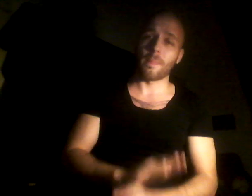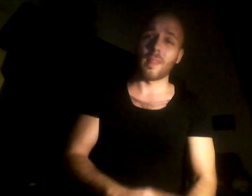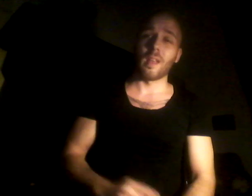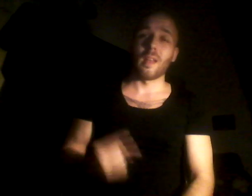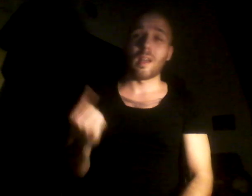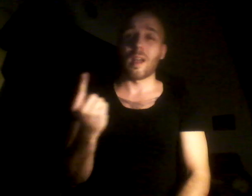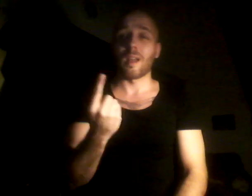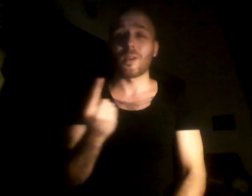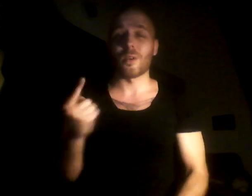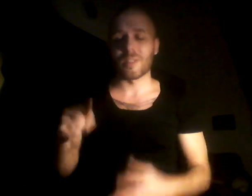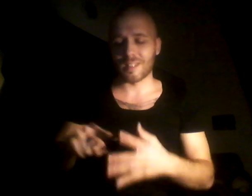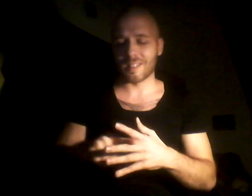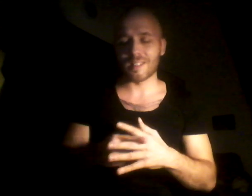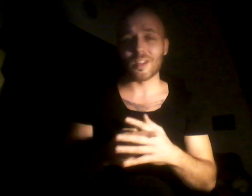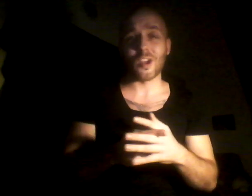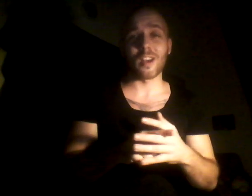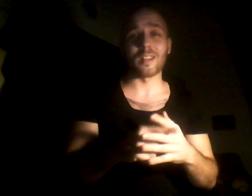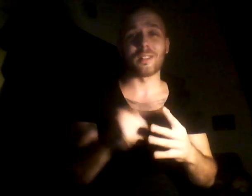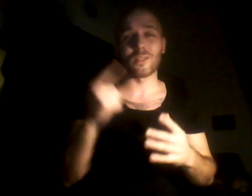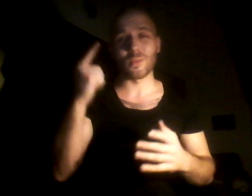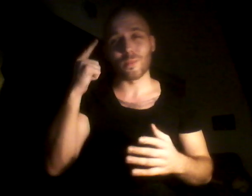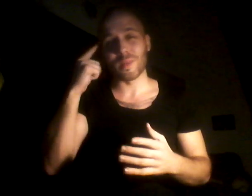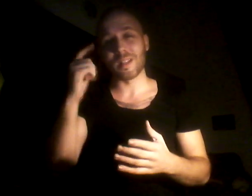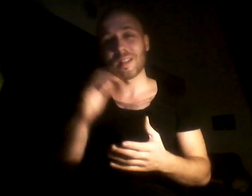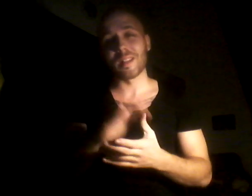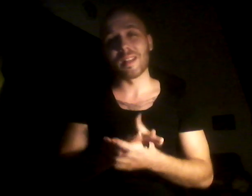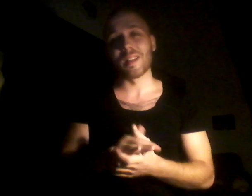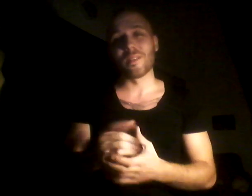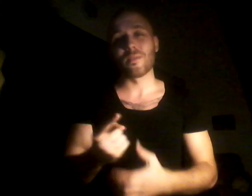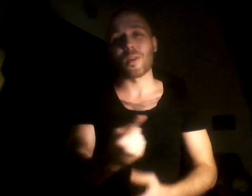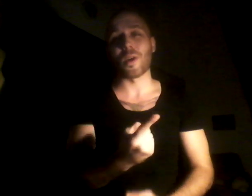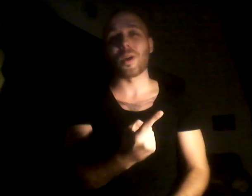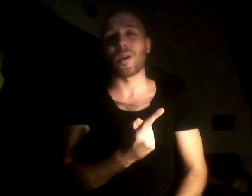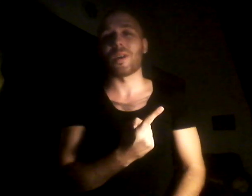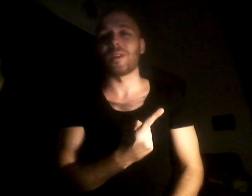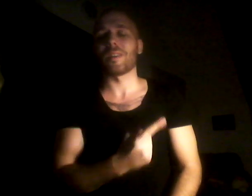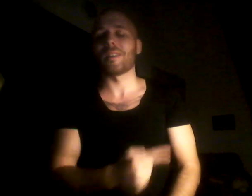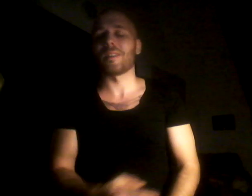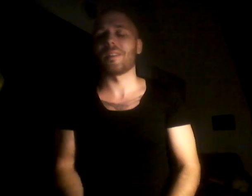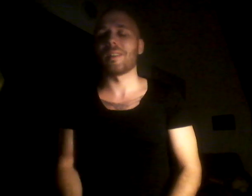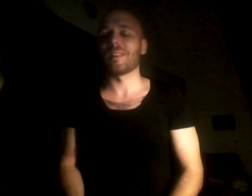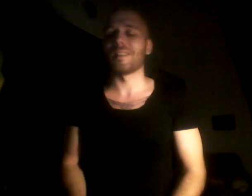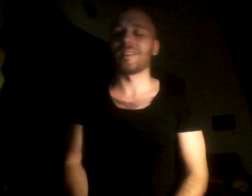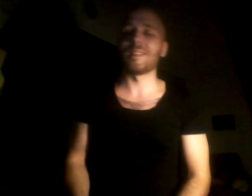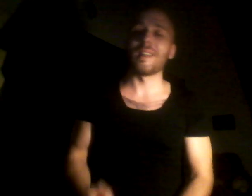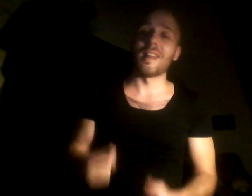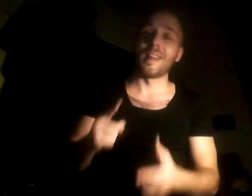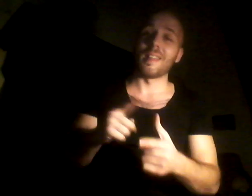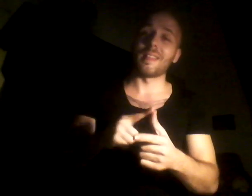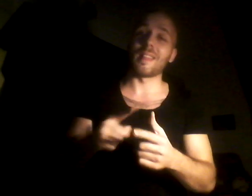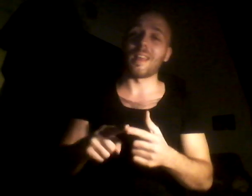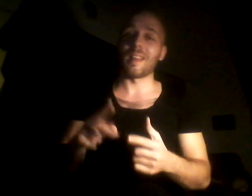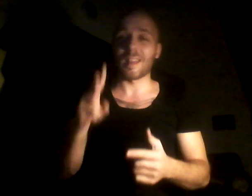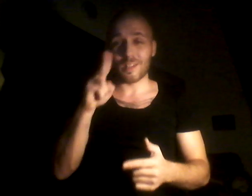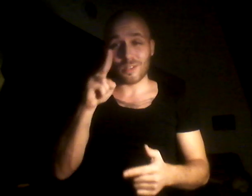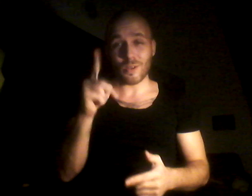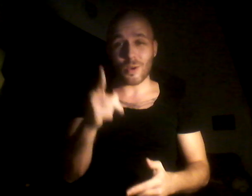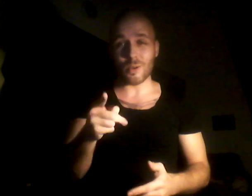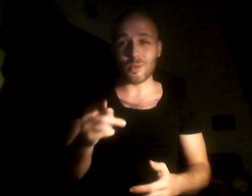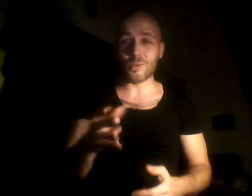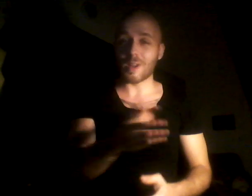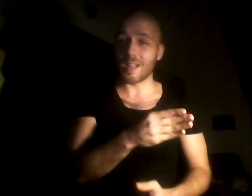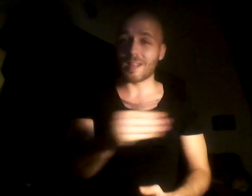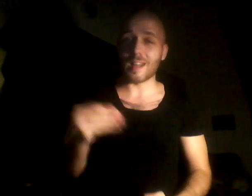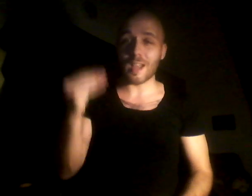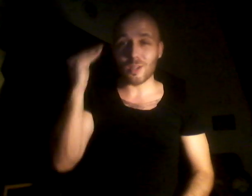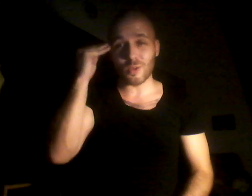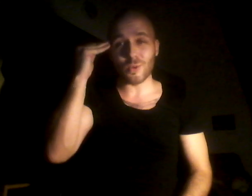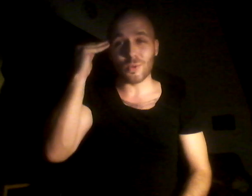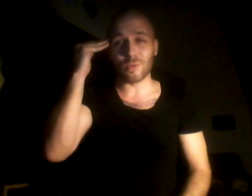I almost started to believe her Then I saw you and I knew